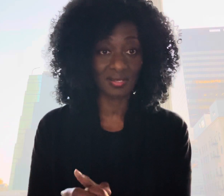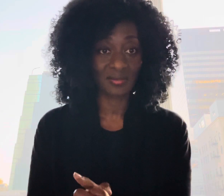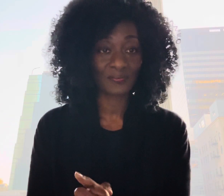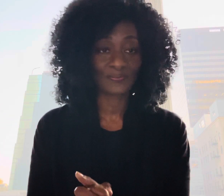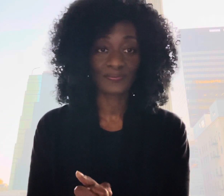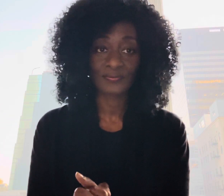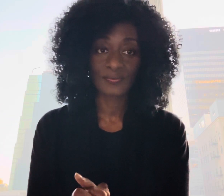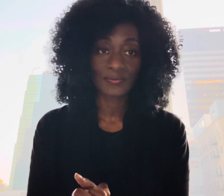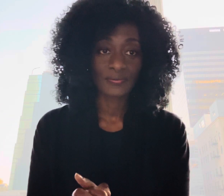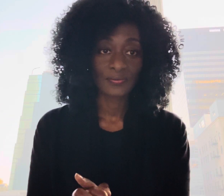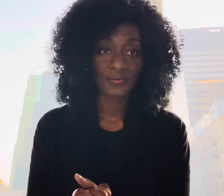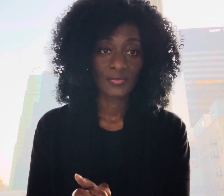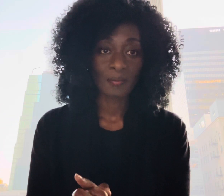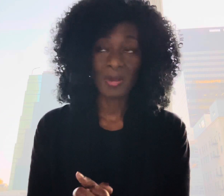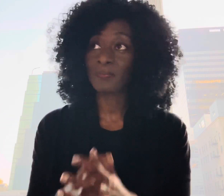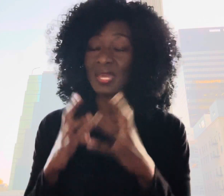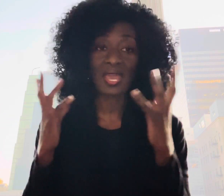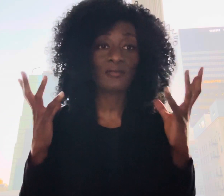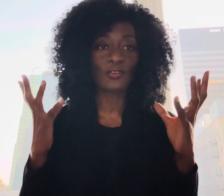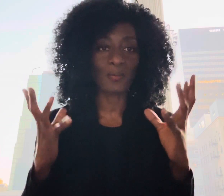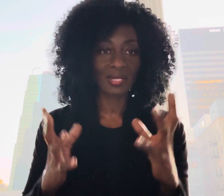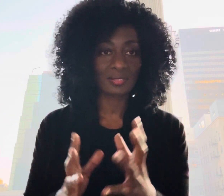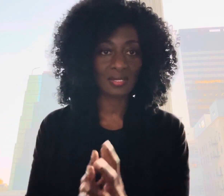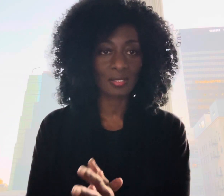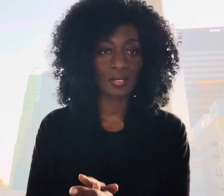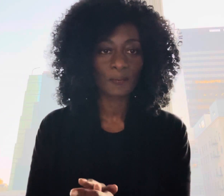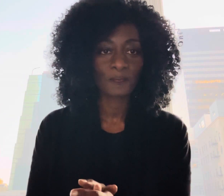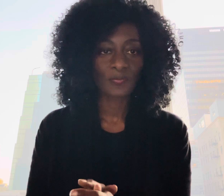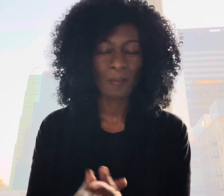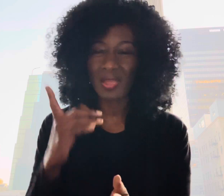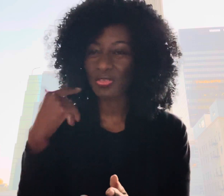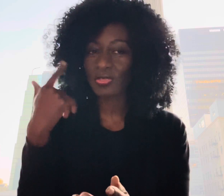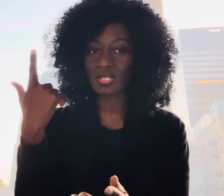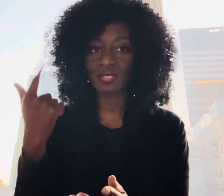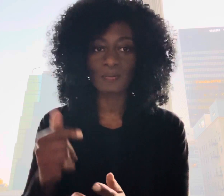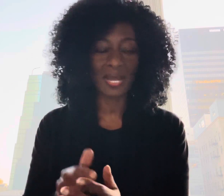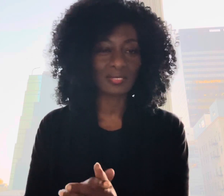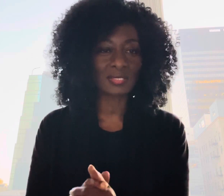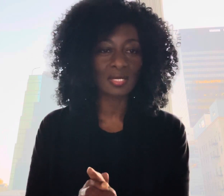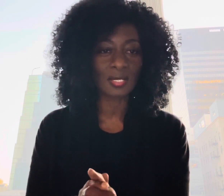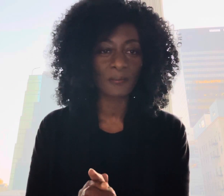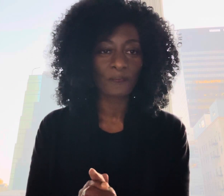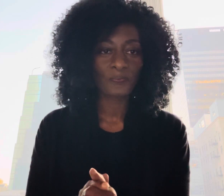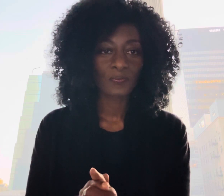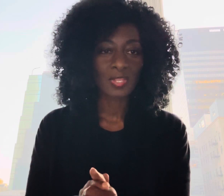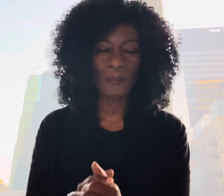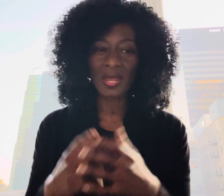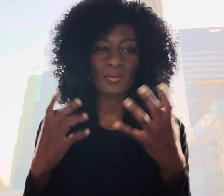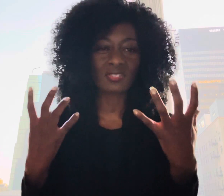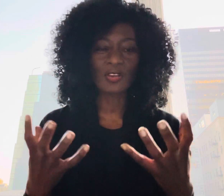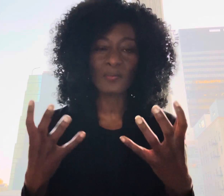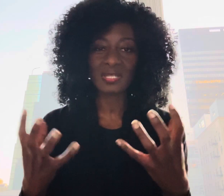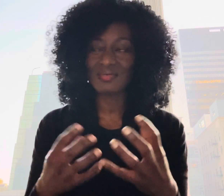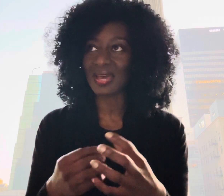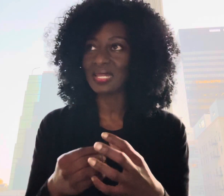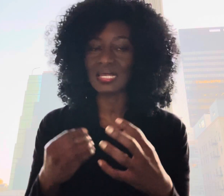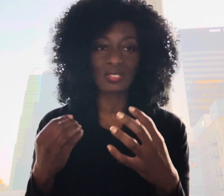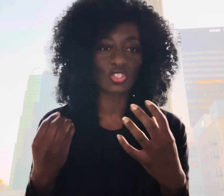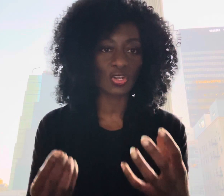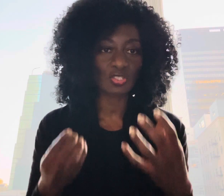my behavior might stink my thoughts might stink i might be somebody that is just